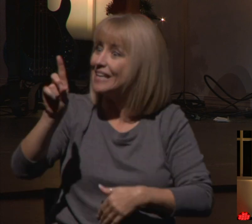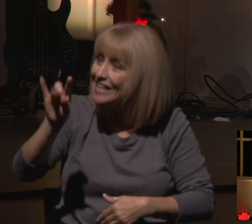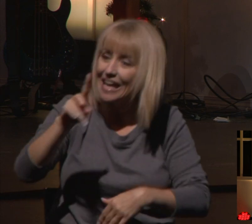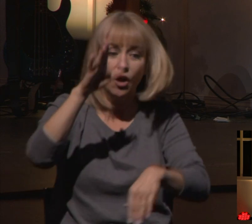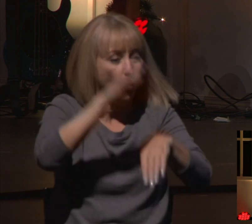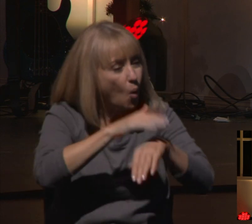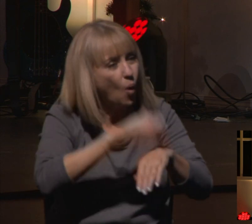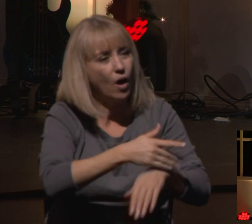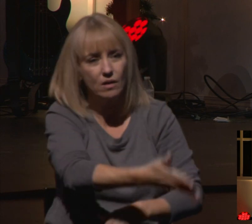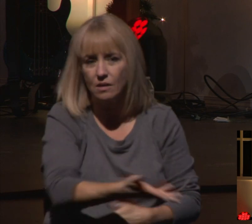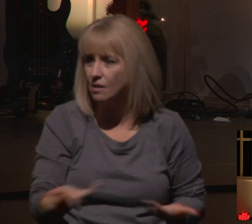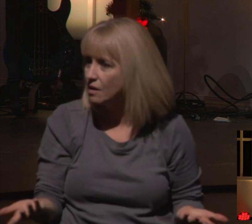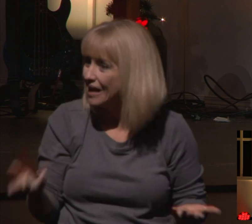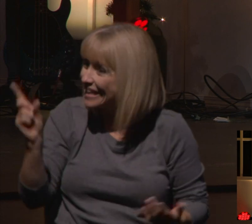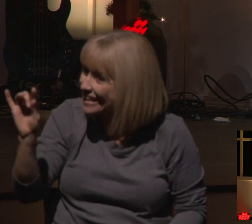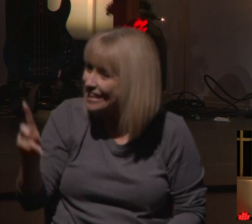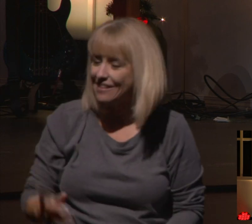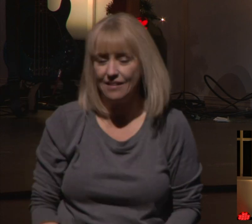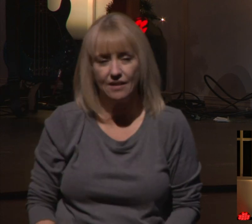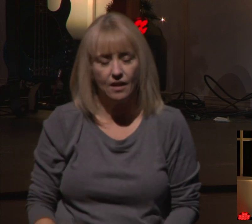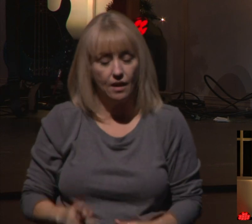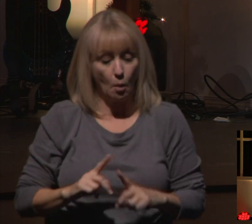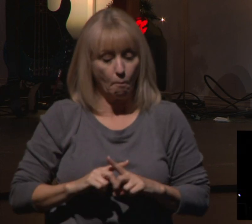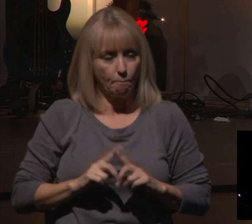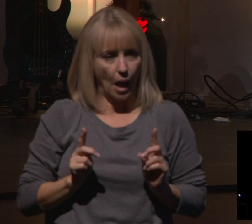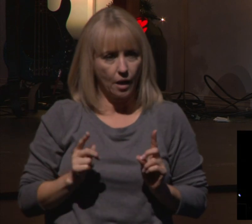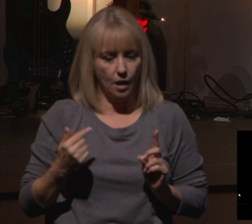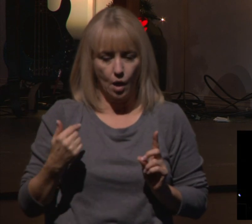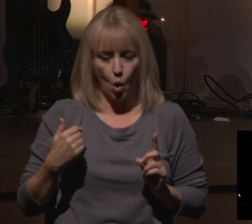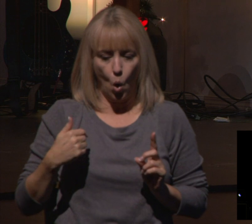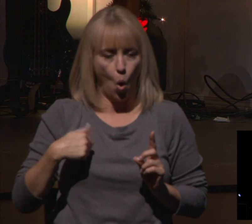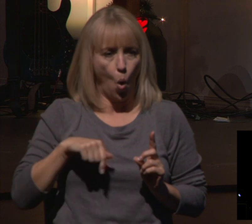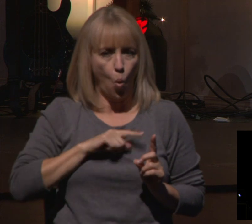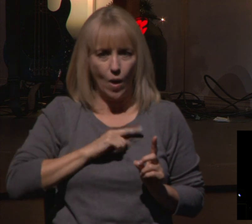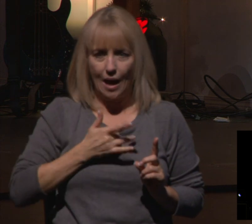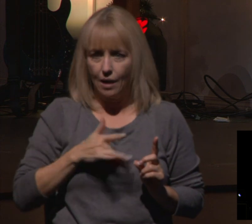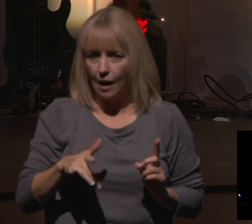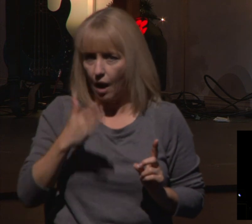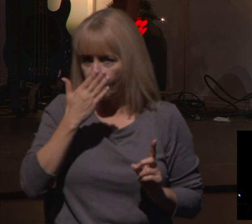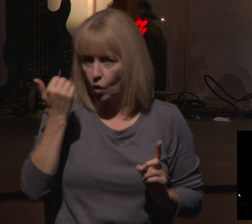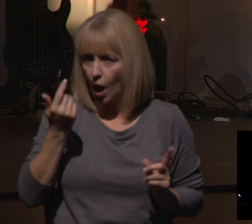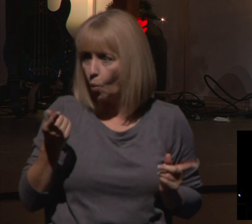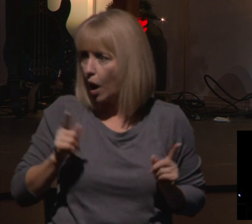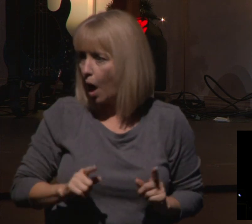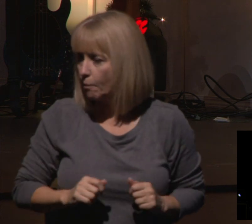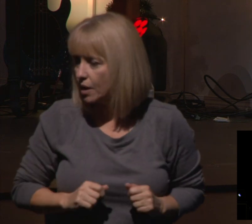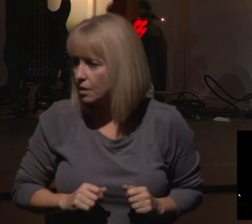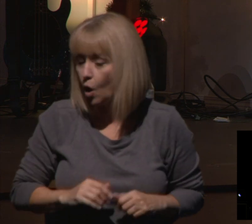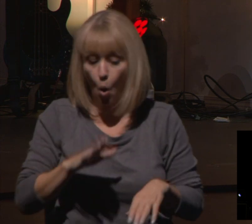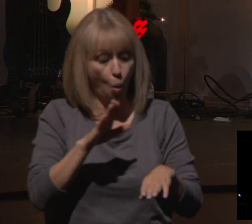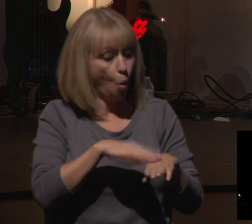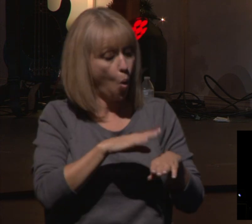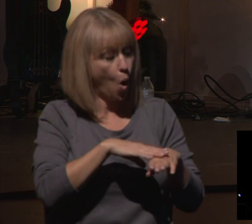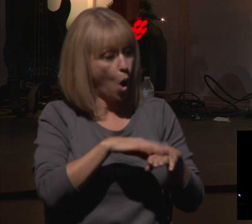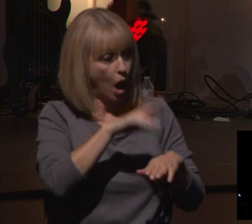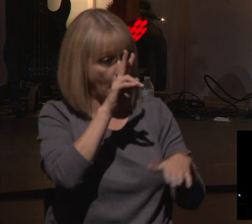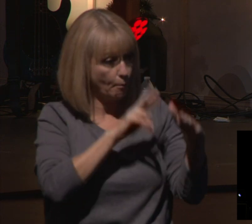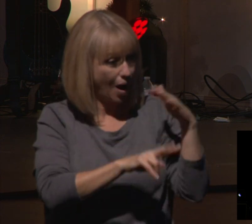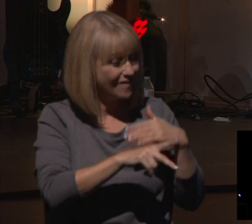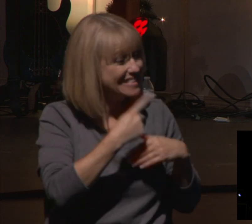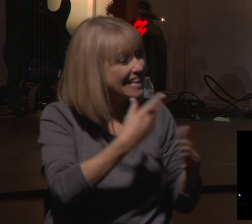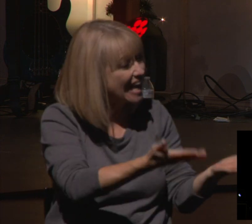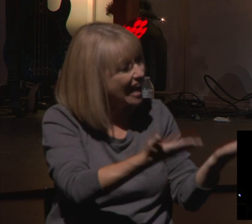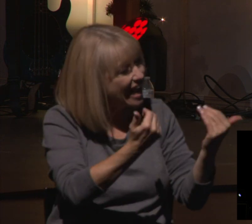but what we often forget is what immediately followed the prophet's message. It wasn't just warnings. It was invitations.